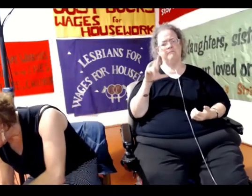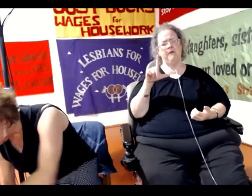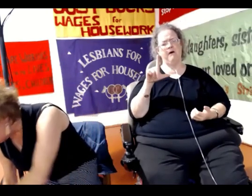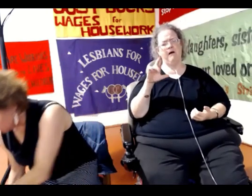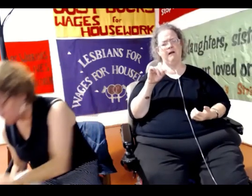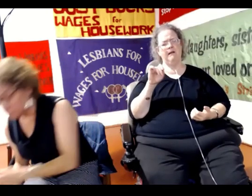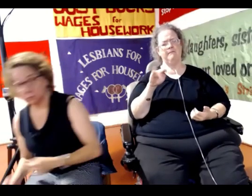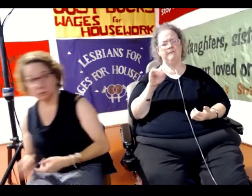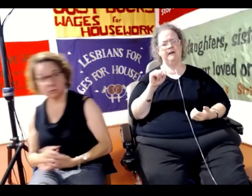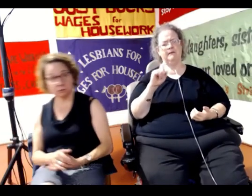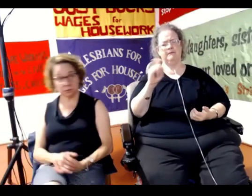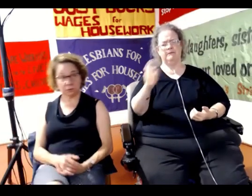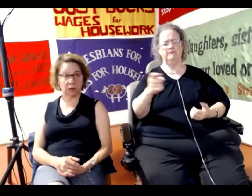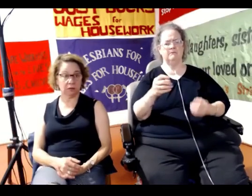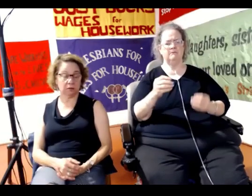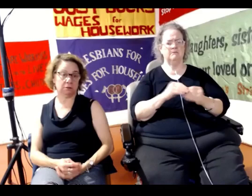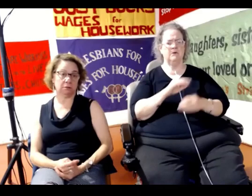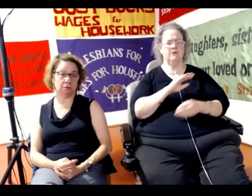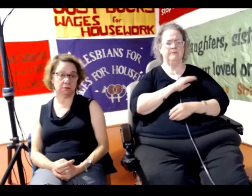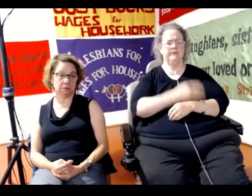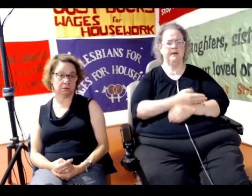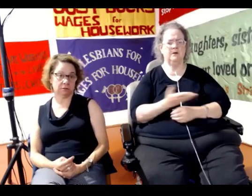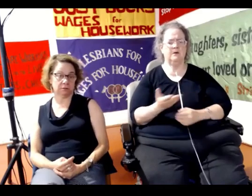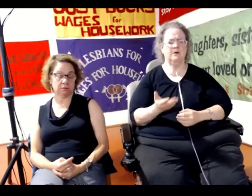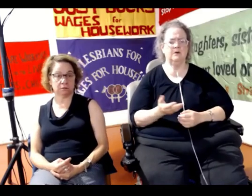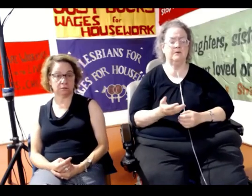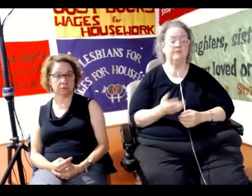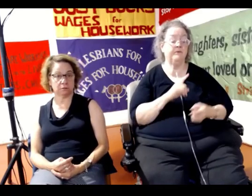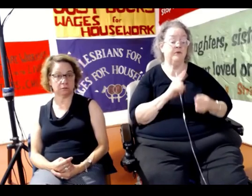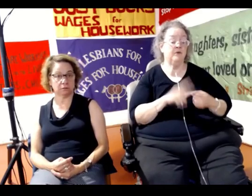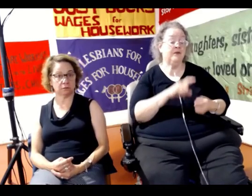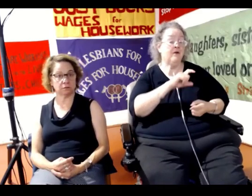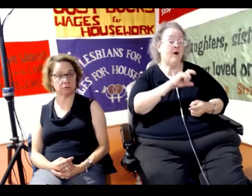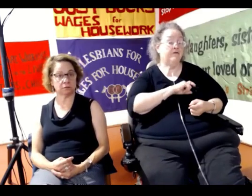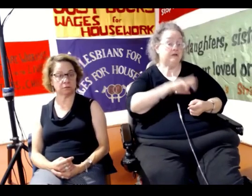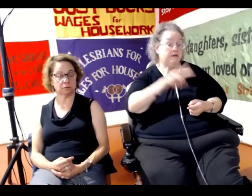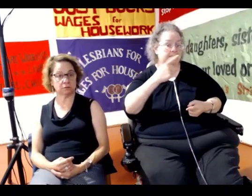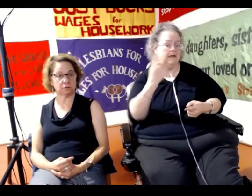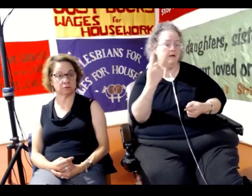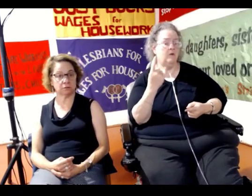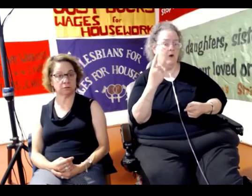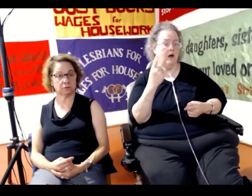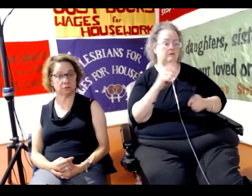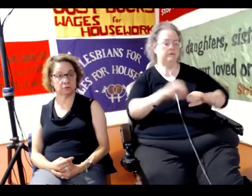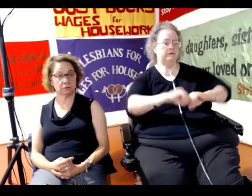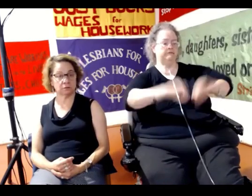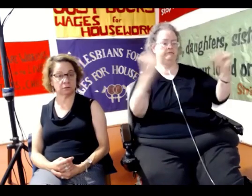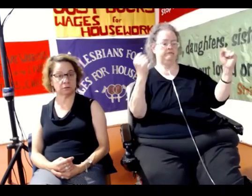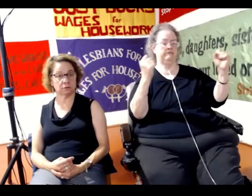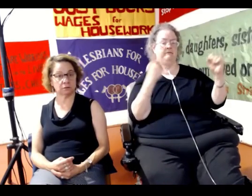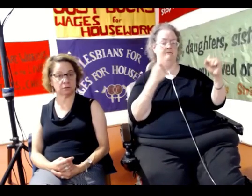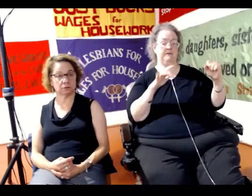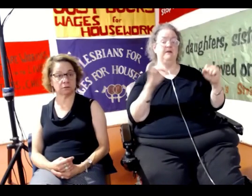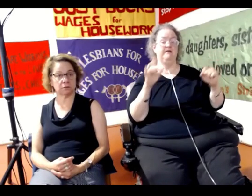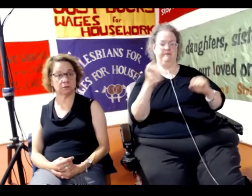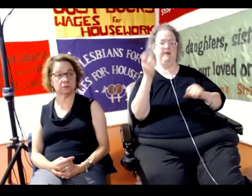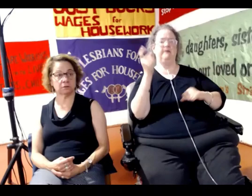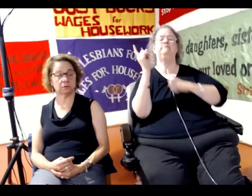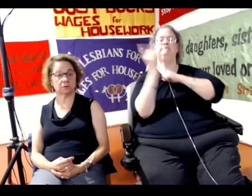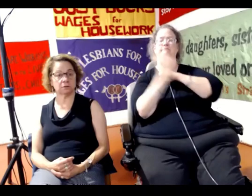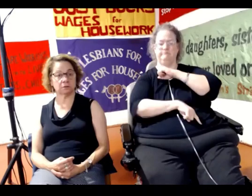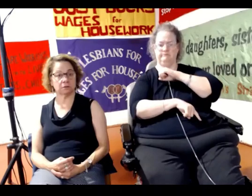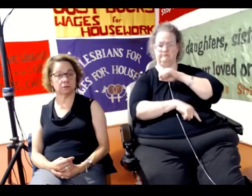When the second officer was exposed publicly, he was convicted, and